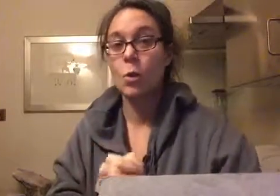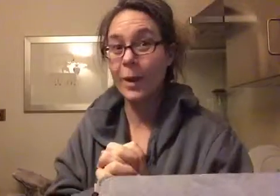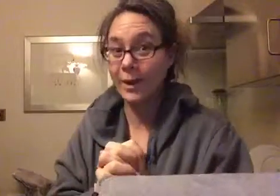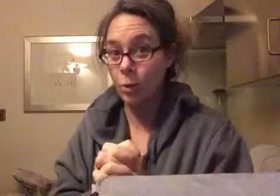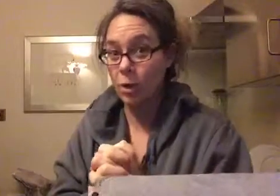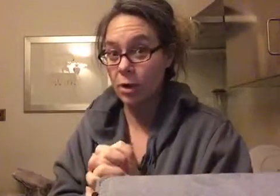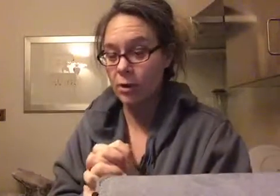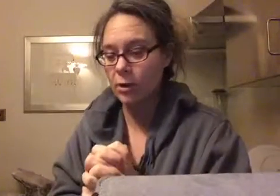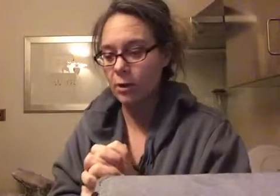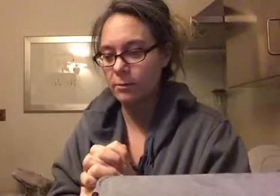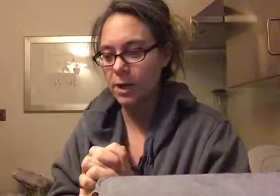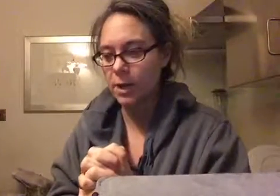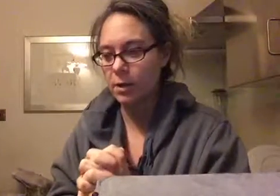Will it work on me?